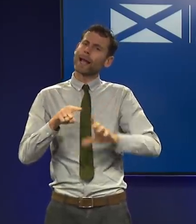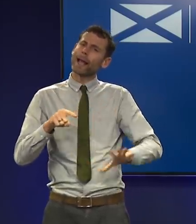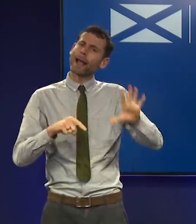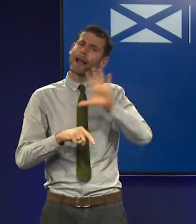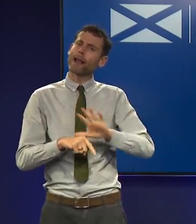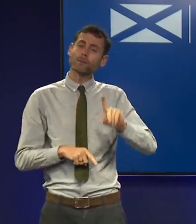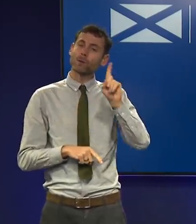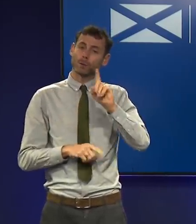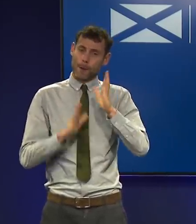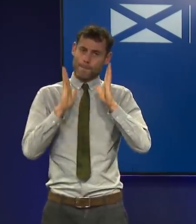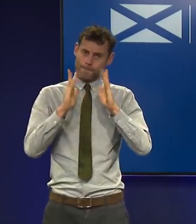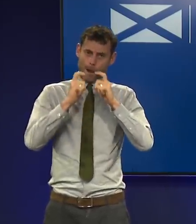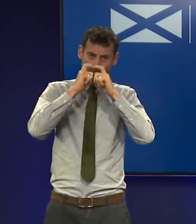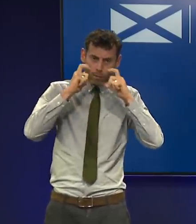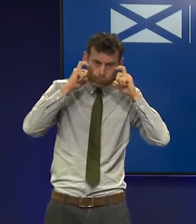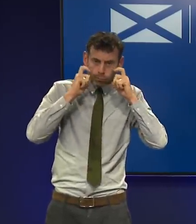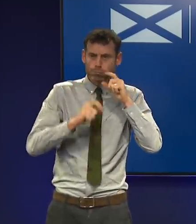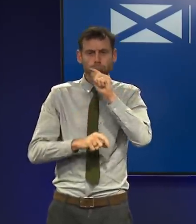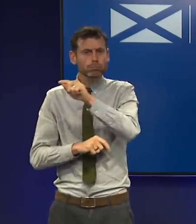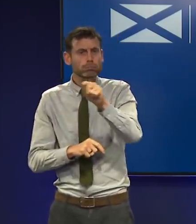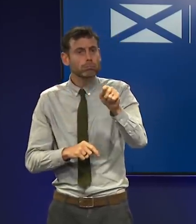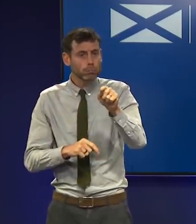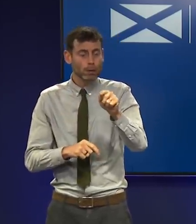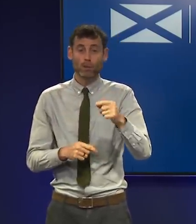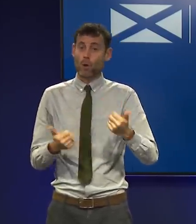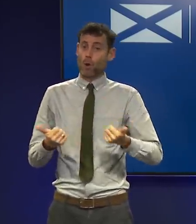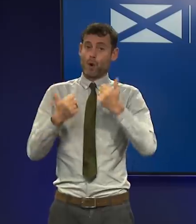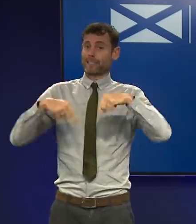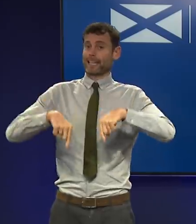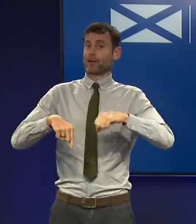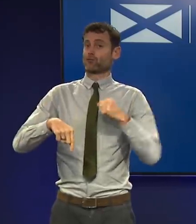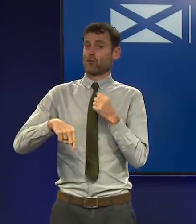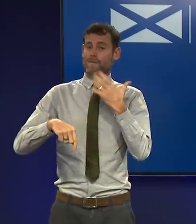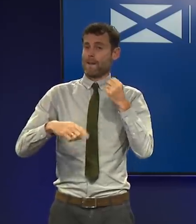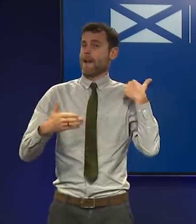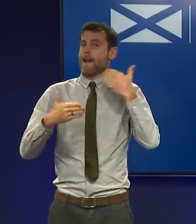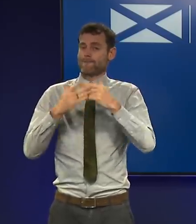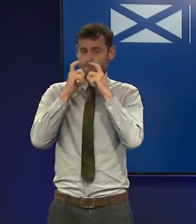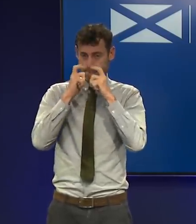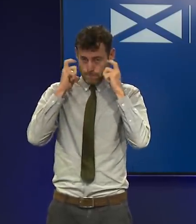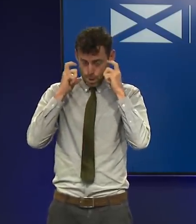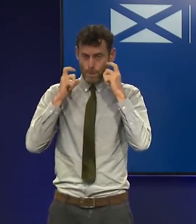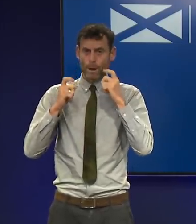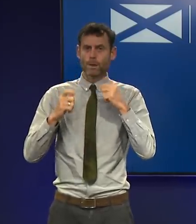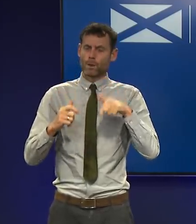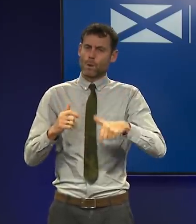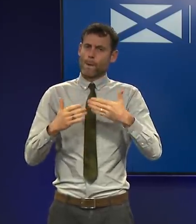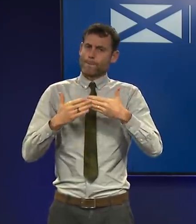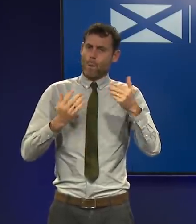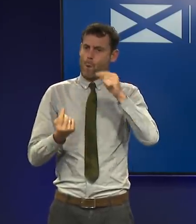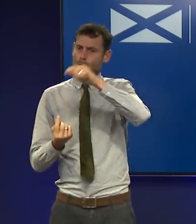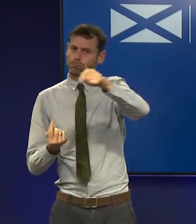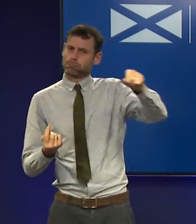the requirement to wear face coverings in some settings, are of course already in place and in fact more extensive already here in Scotland.